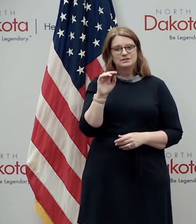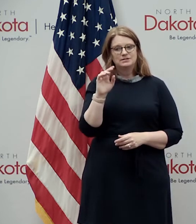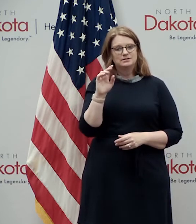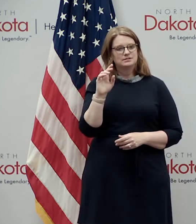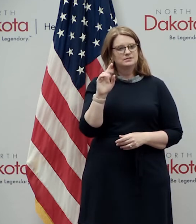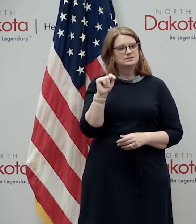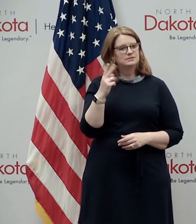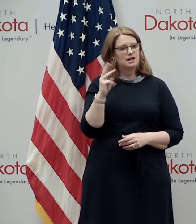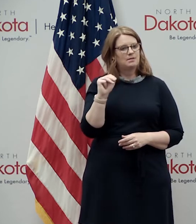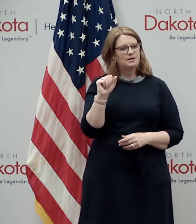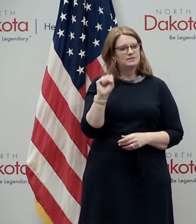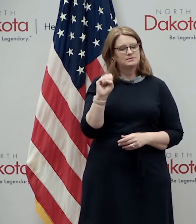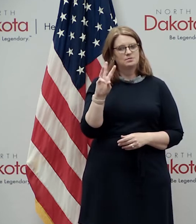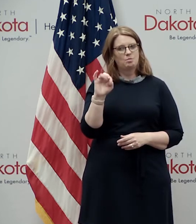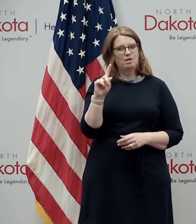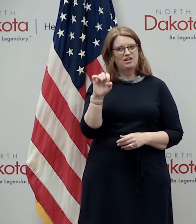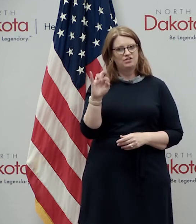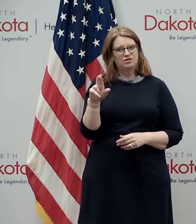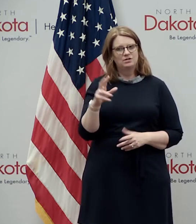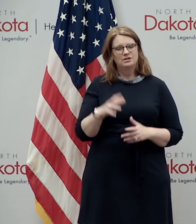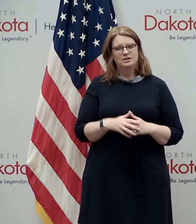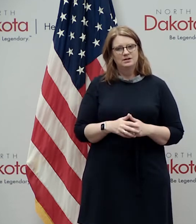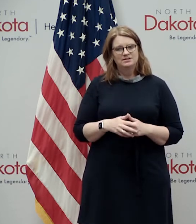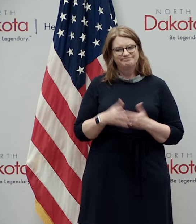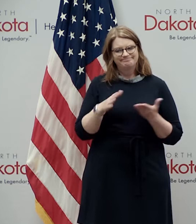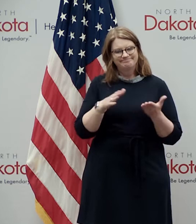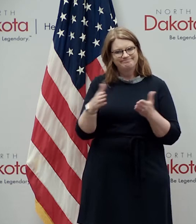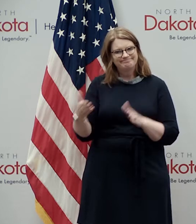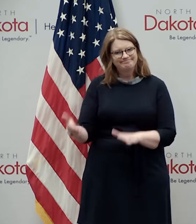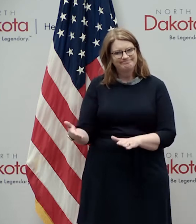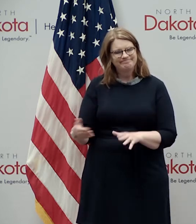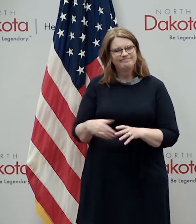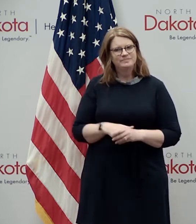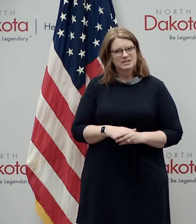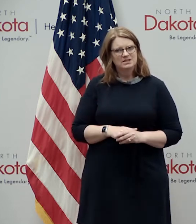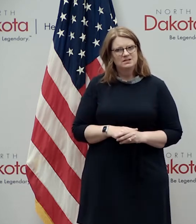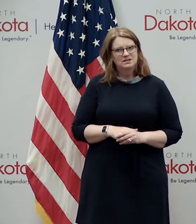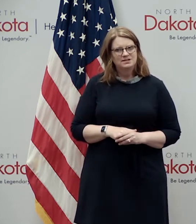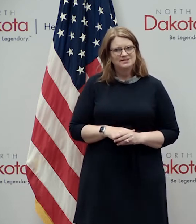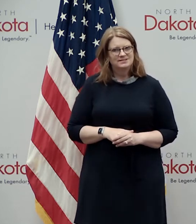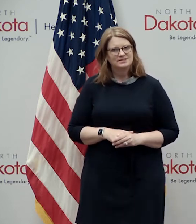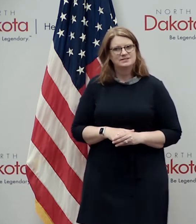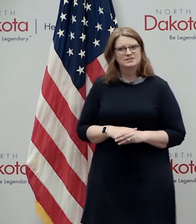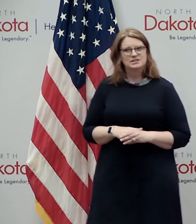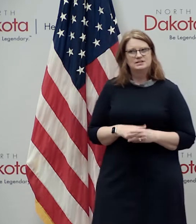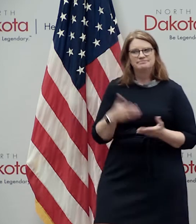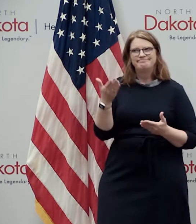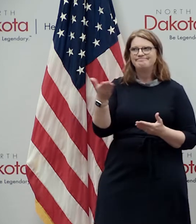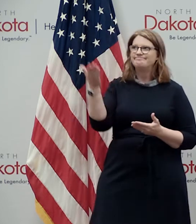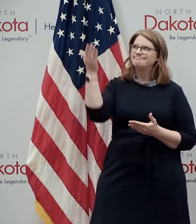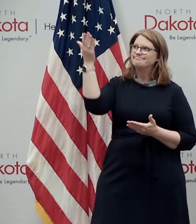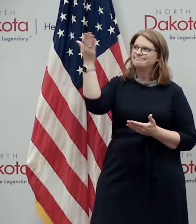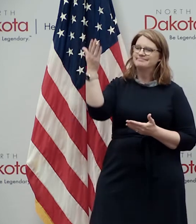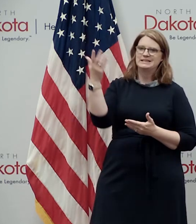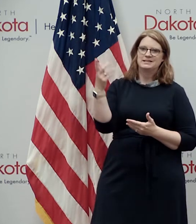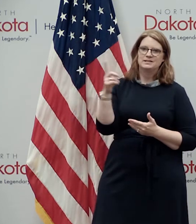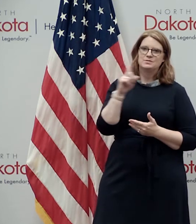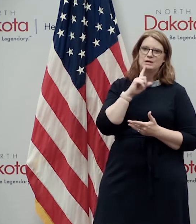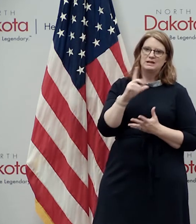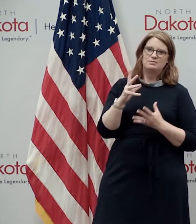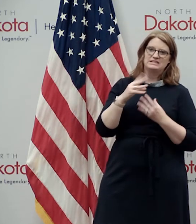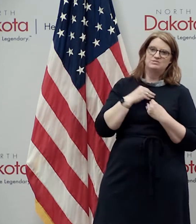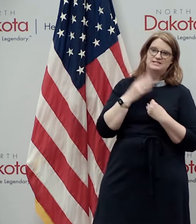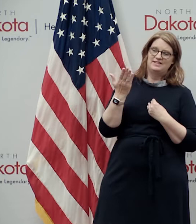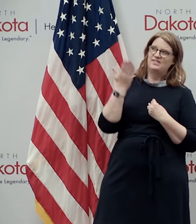uh where she has gone uh to a a positive spot where i know that she was well received